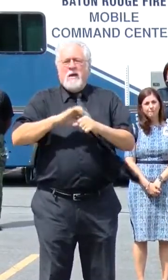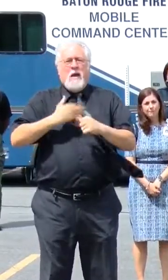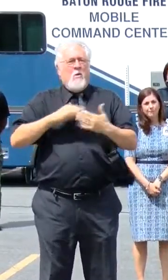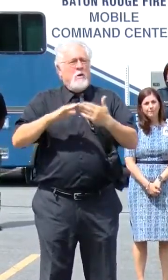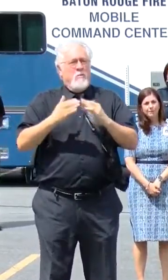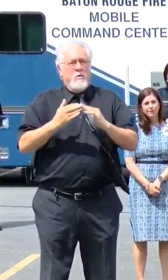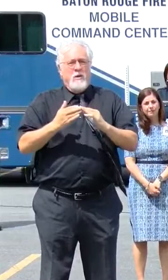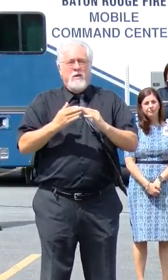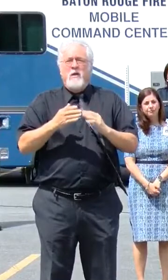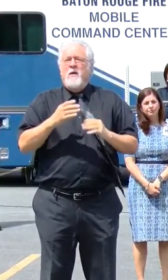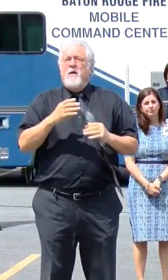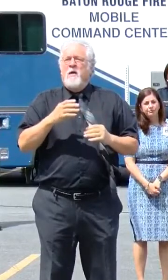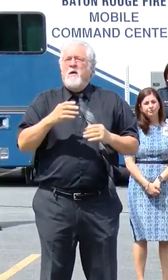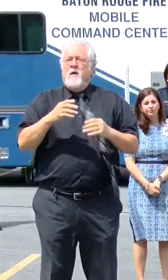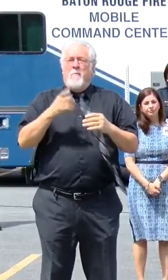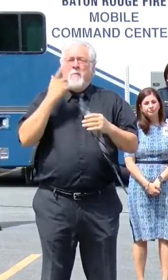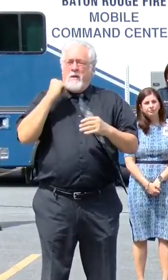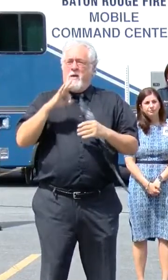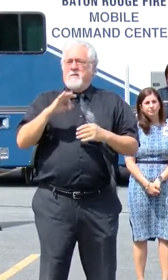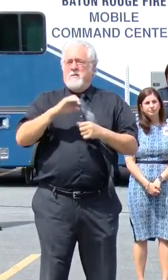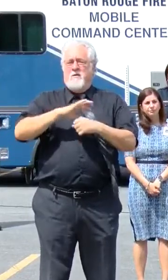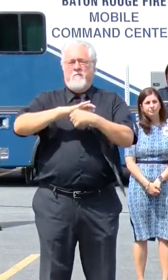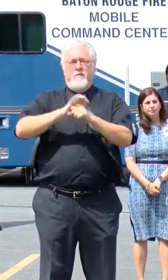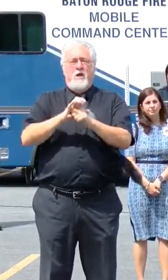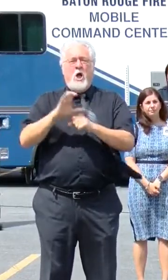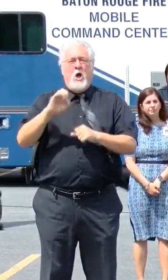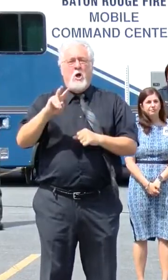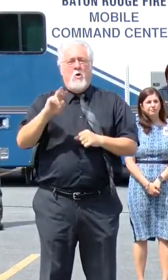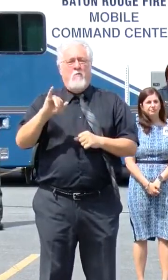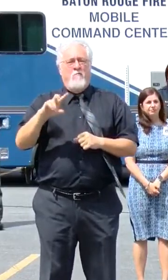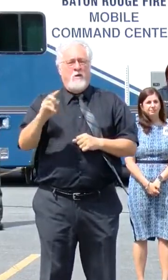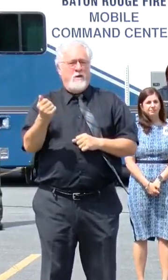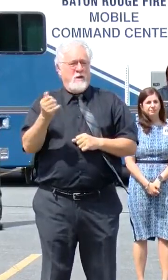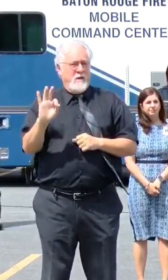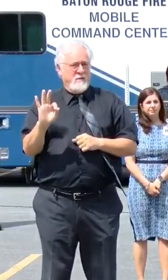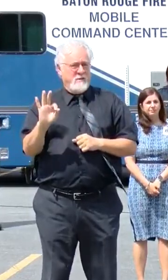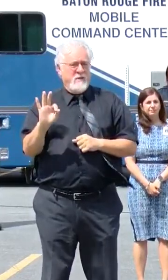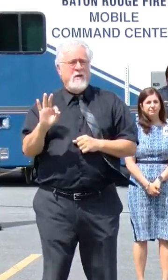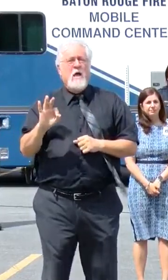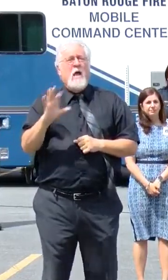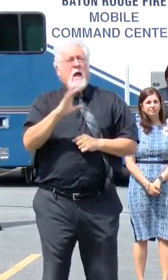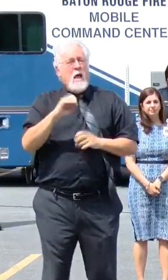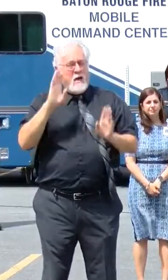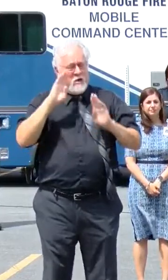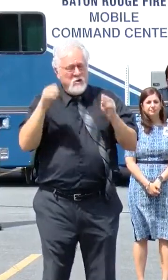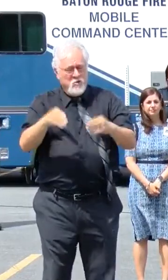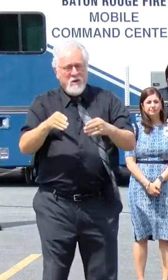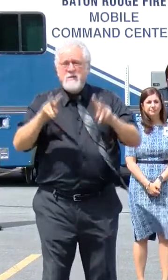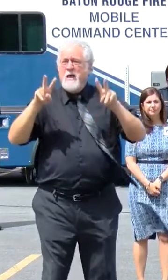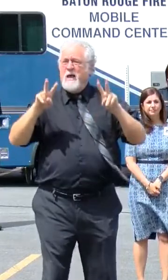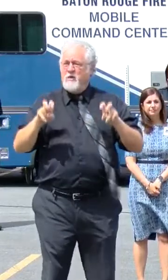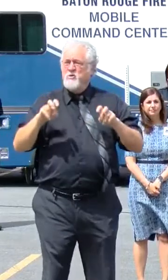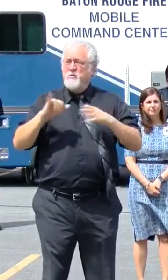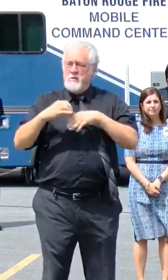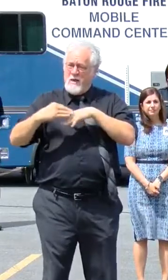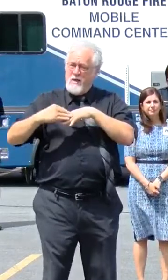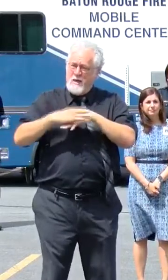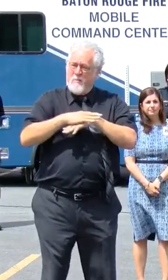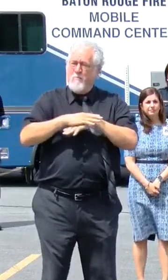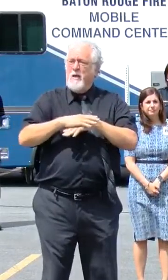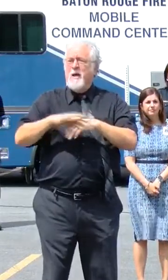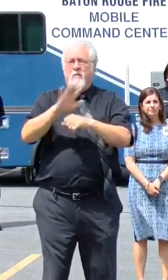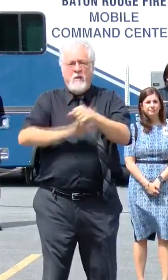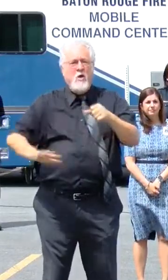community as a result of COVID-19, but more importantly, to address the issues that impact the